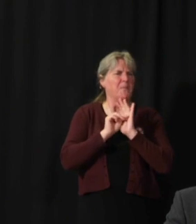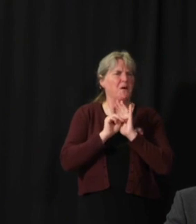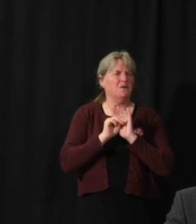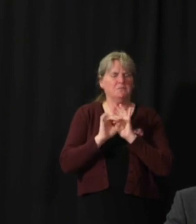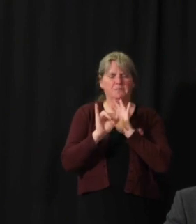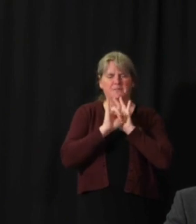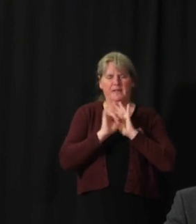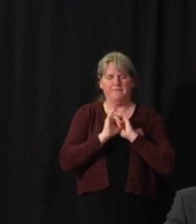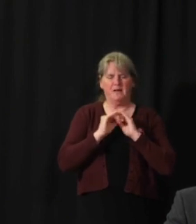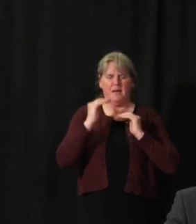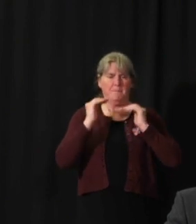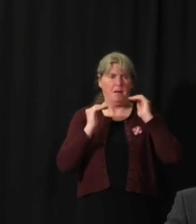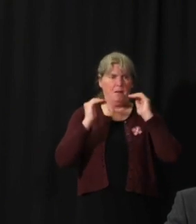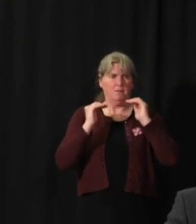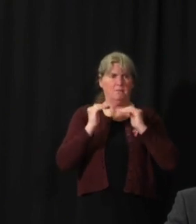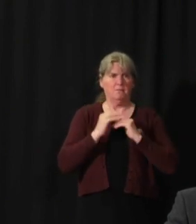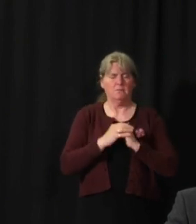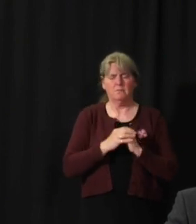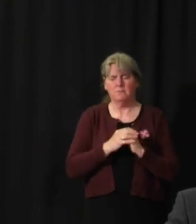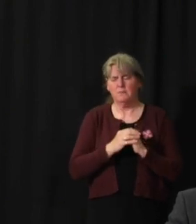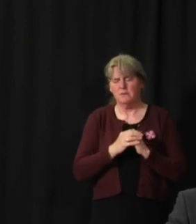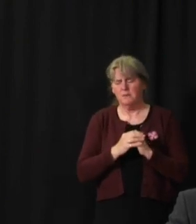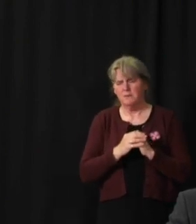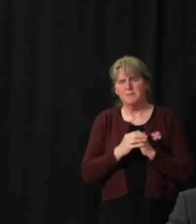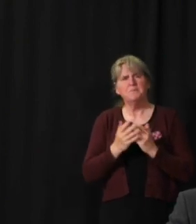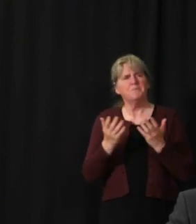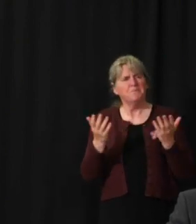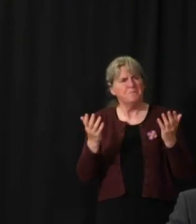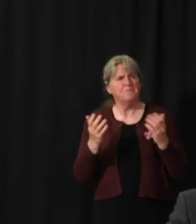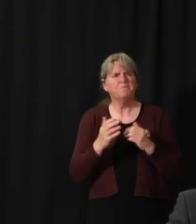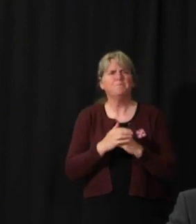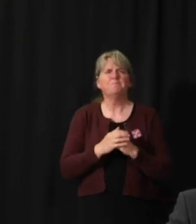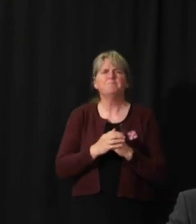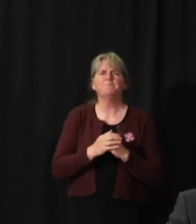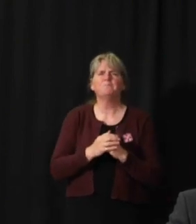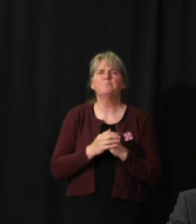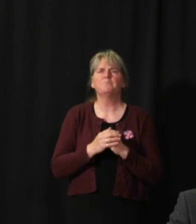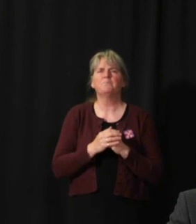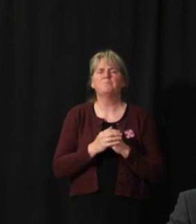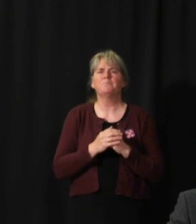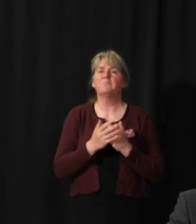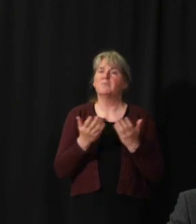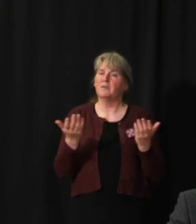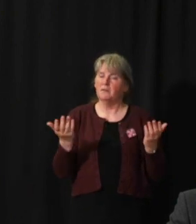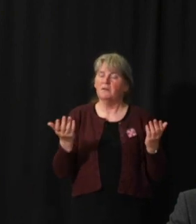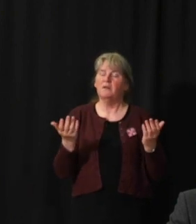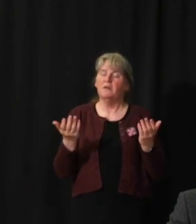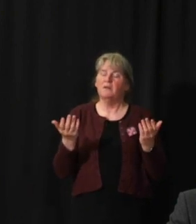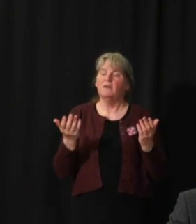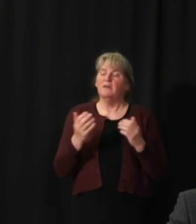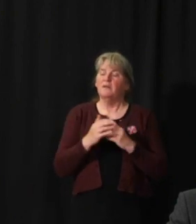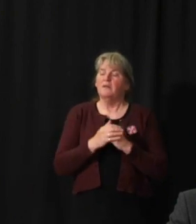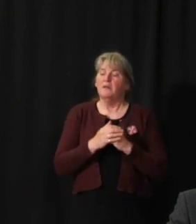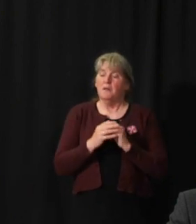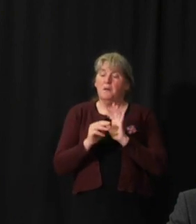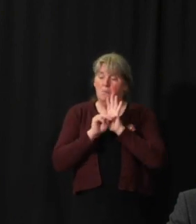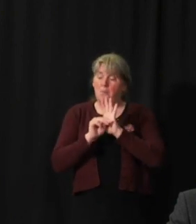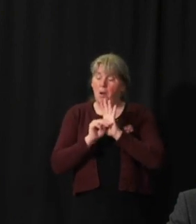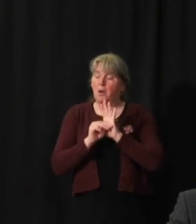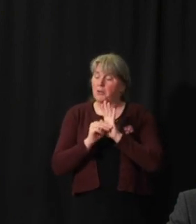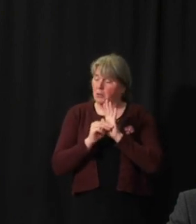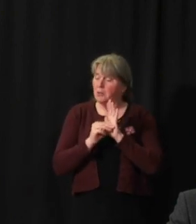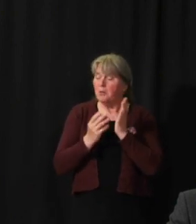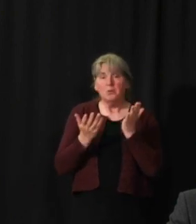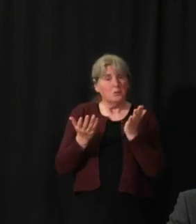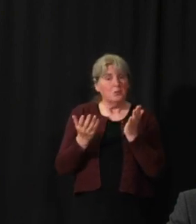So we can, it's quite clear, even without modeling, of course, but the modeling helps to, the